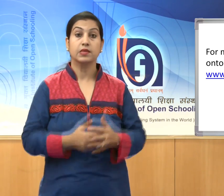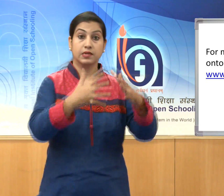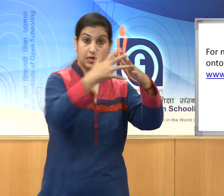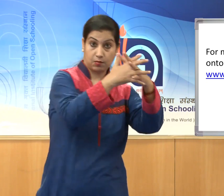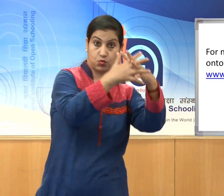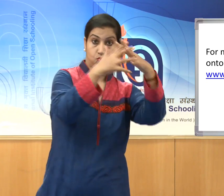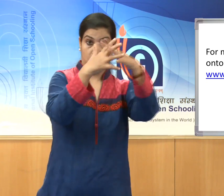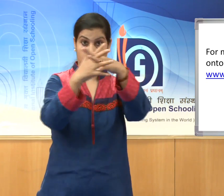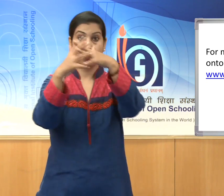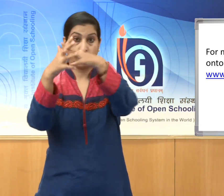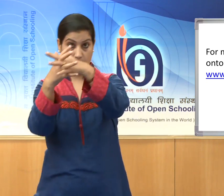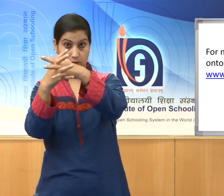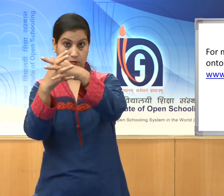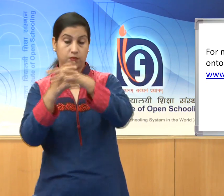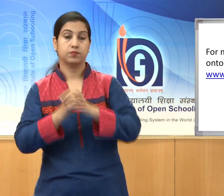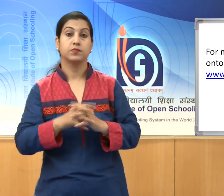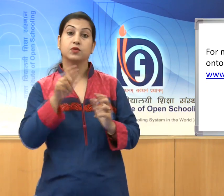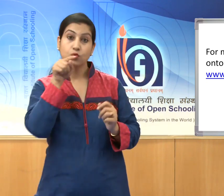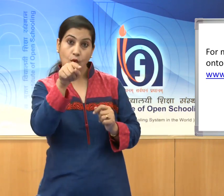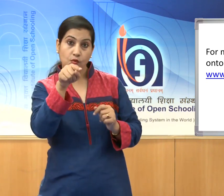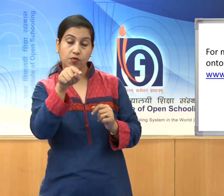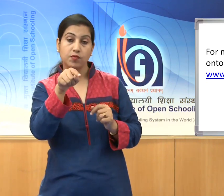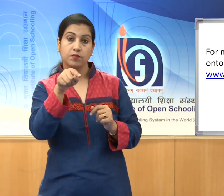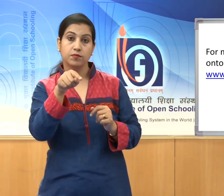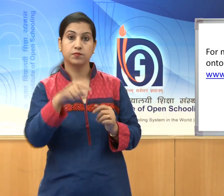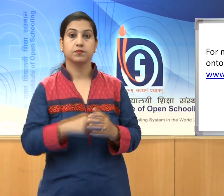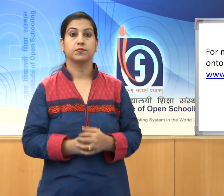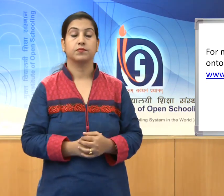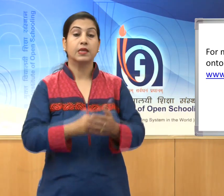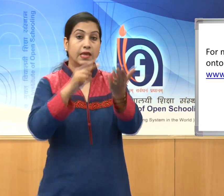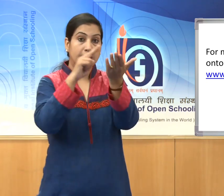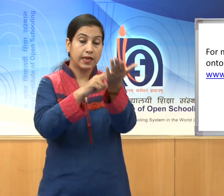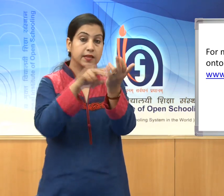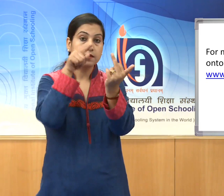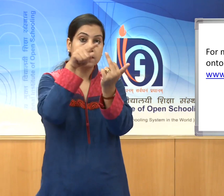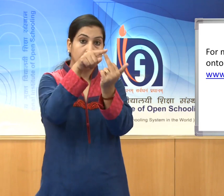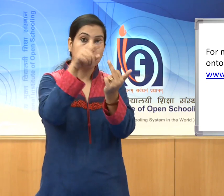.nios